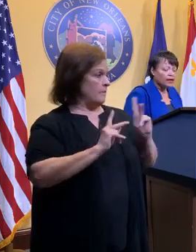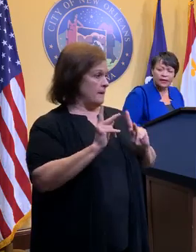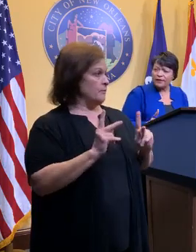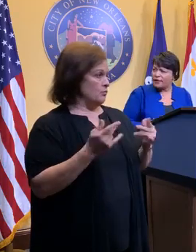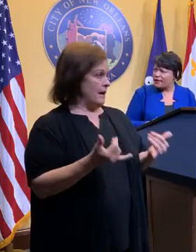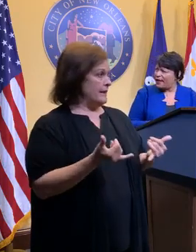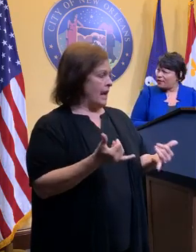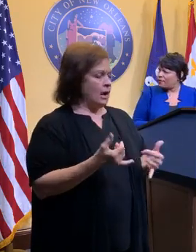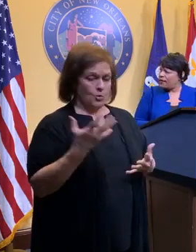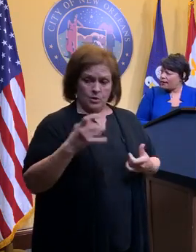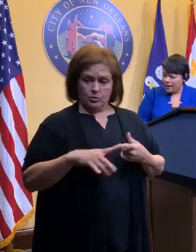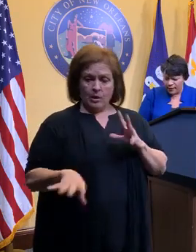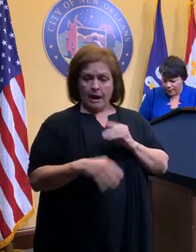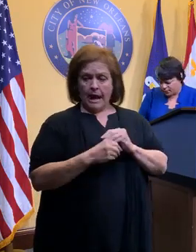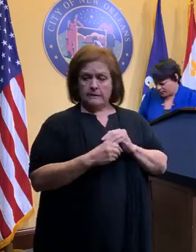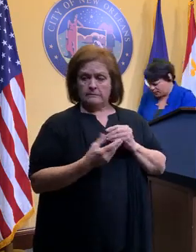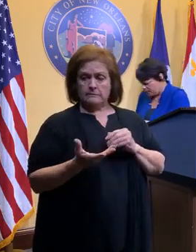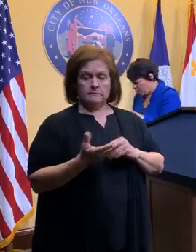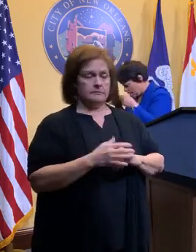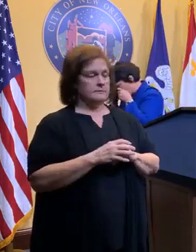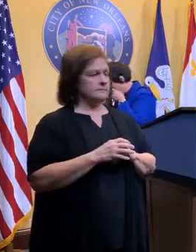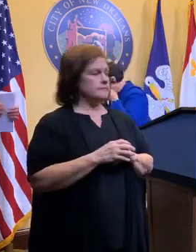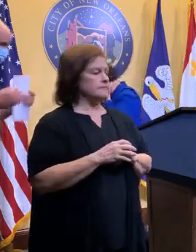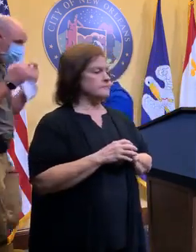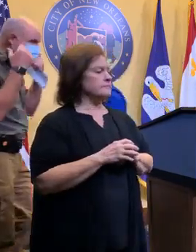now. Anything to add on that, Colin?